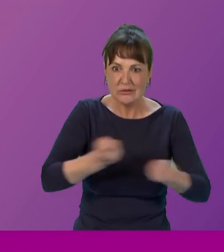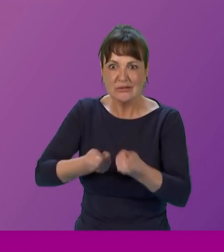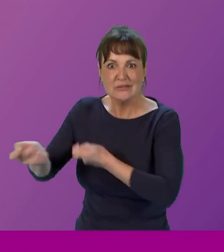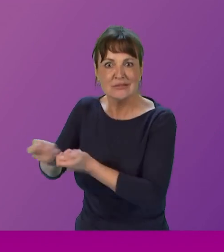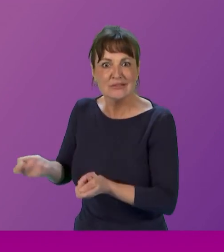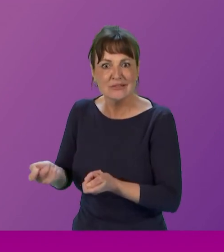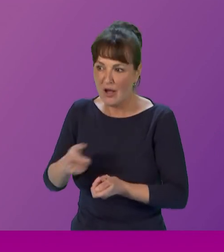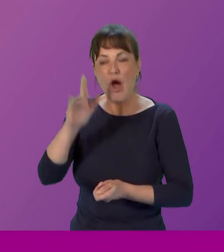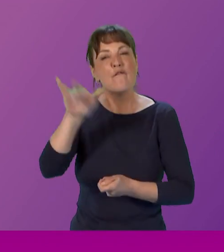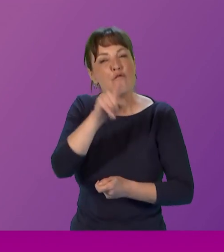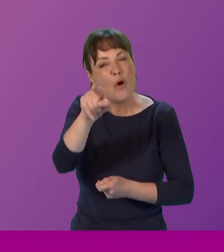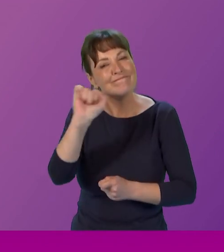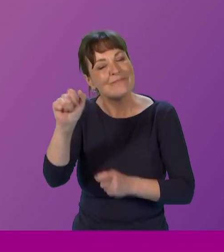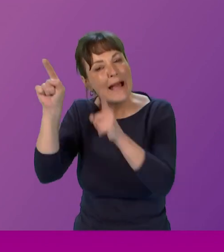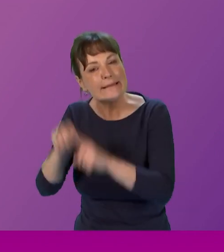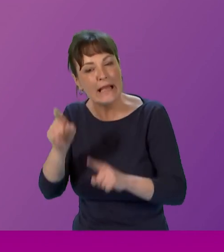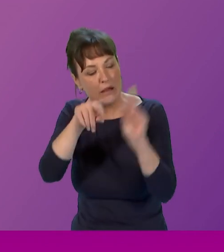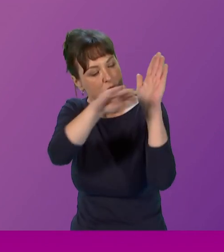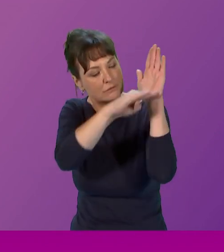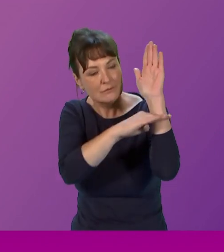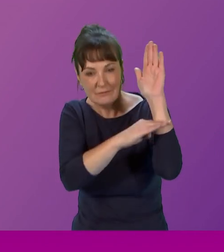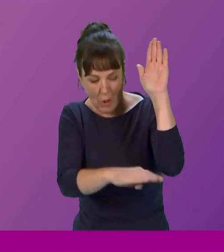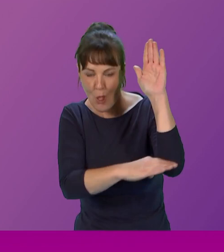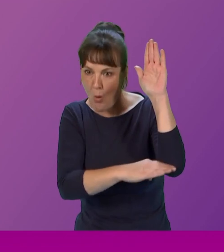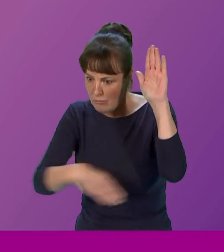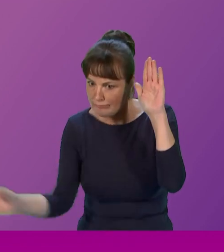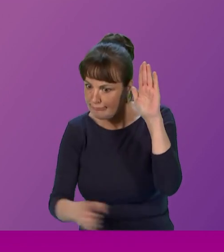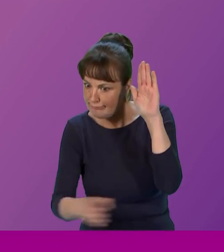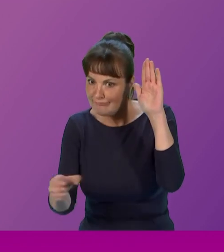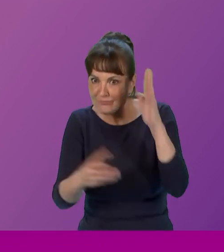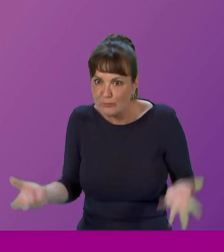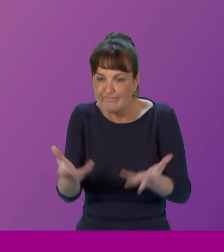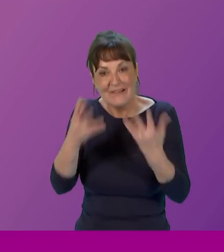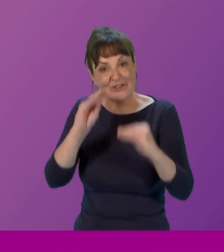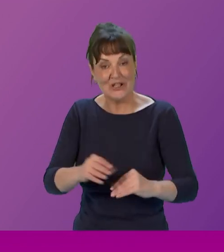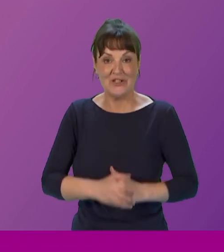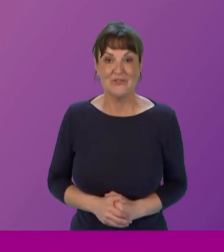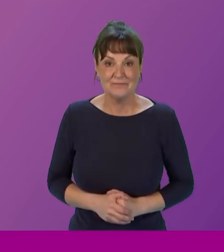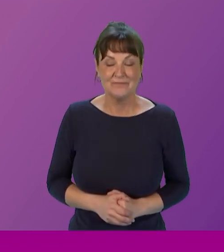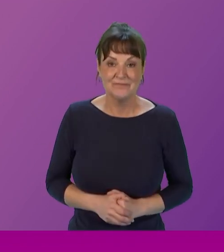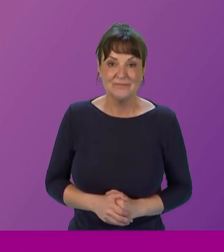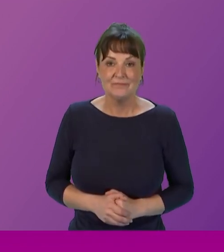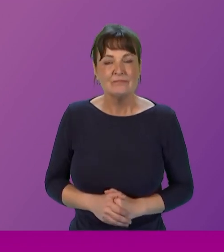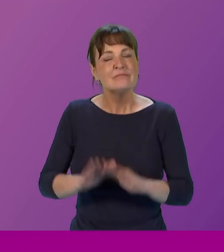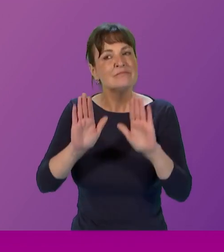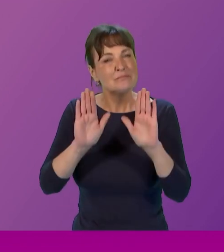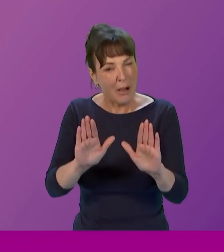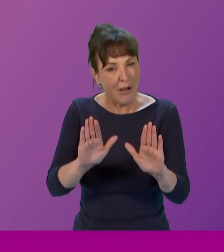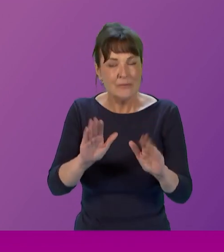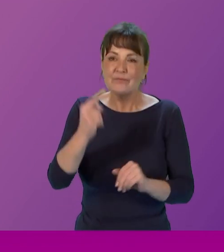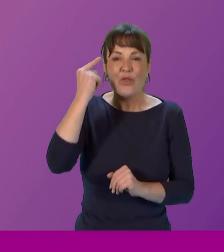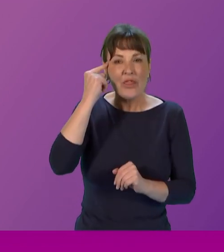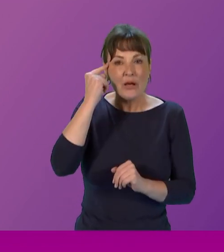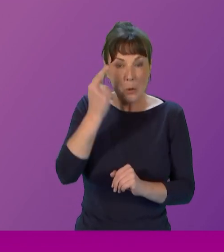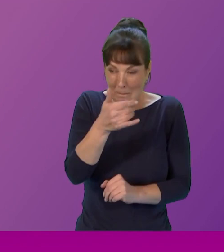from a low caste background but i bet while you may have heard of sojourner truth you are less likely